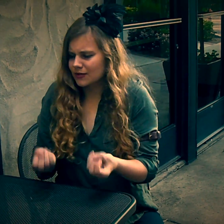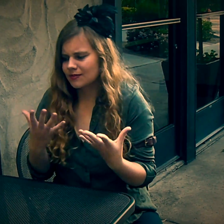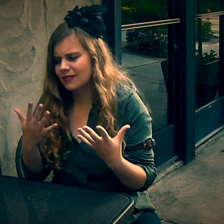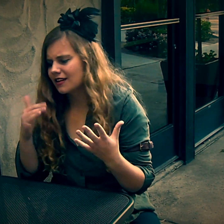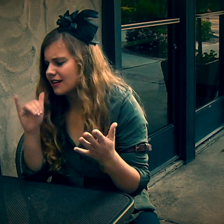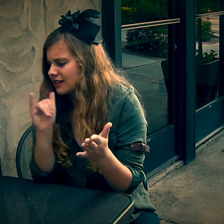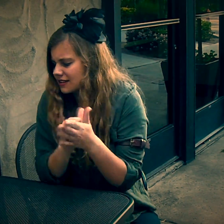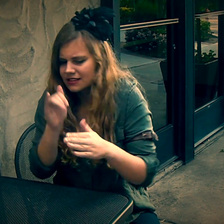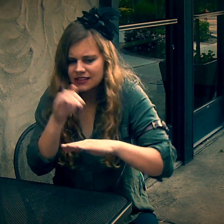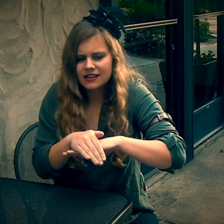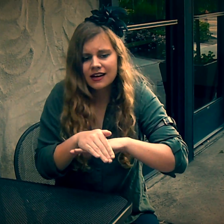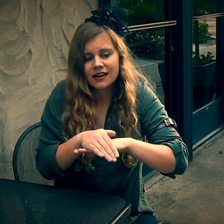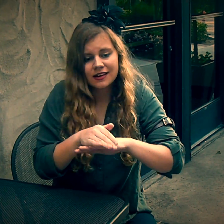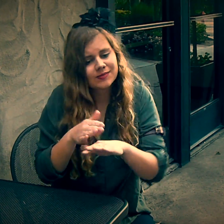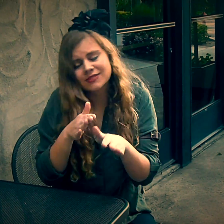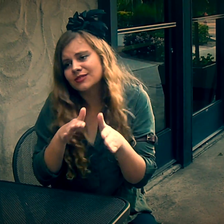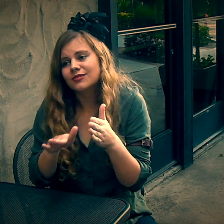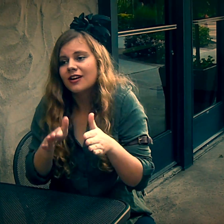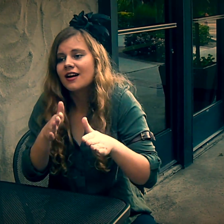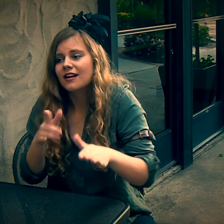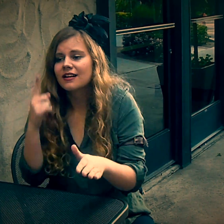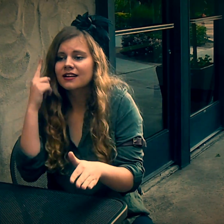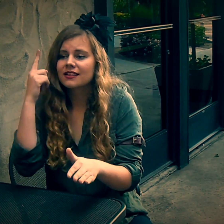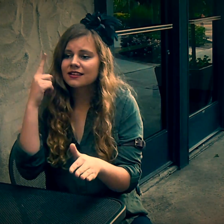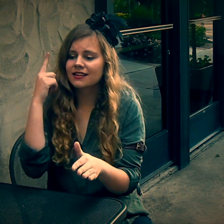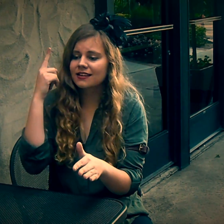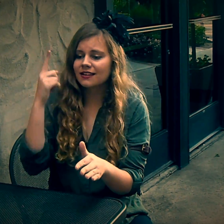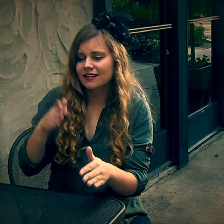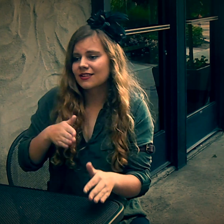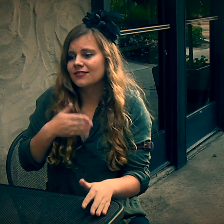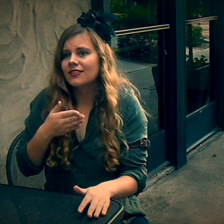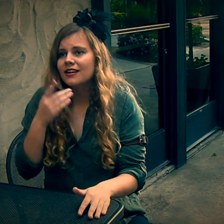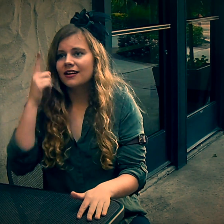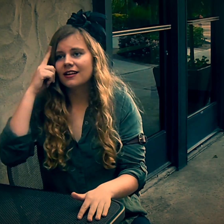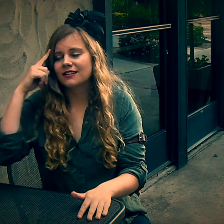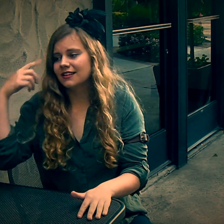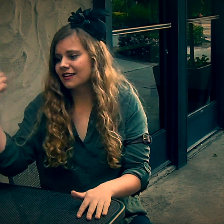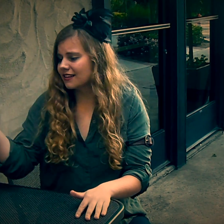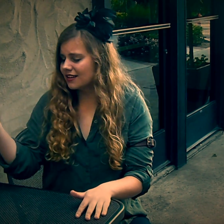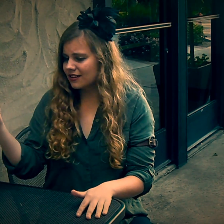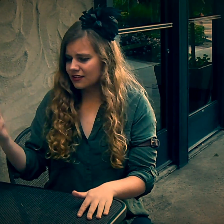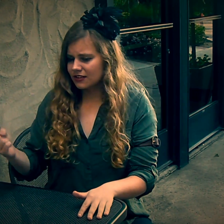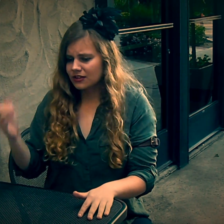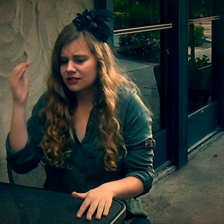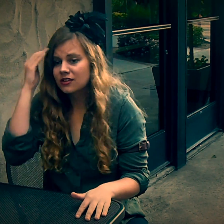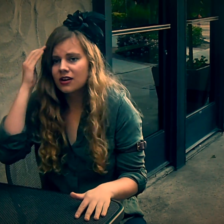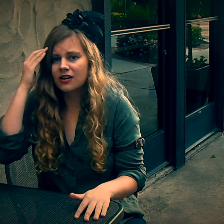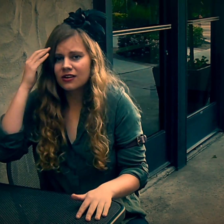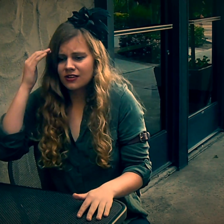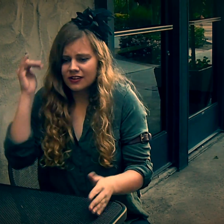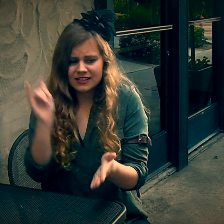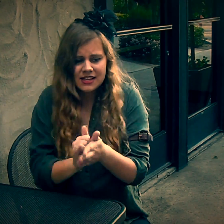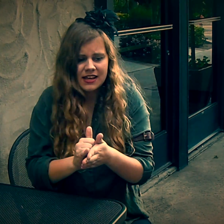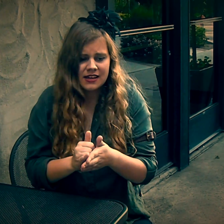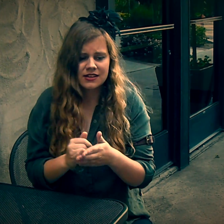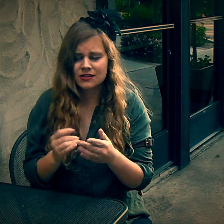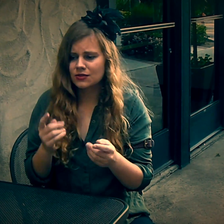much that night Just walking, thinking fondly of you Thinking of the